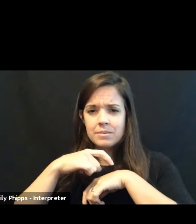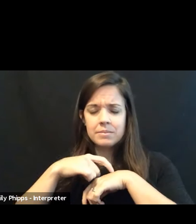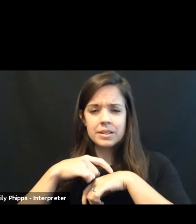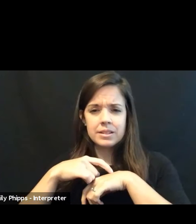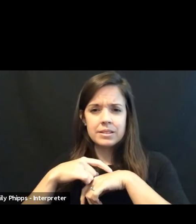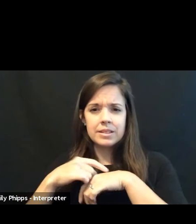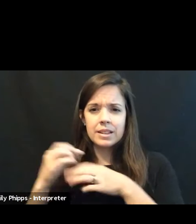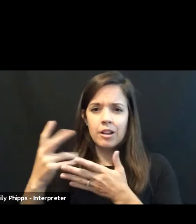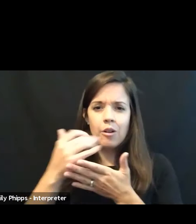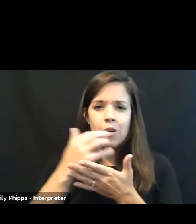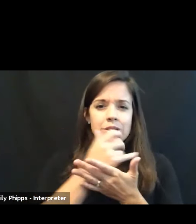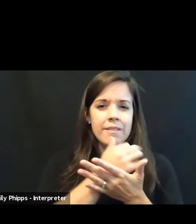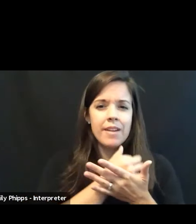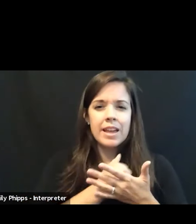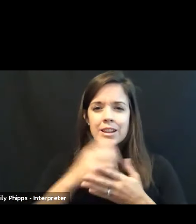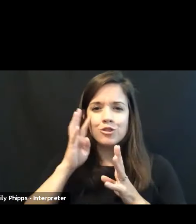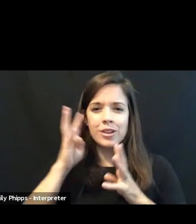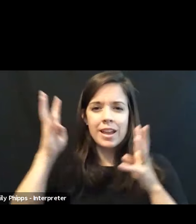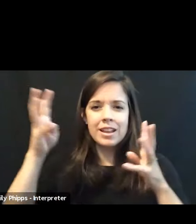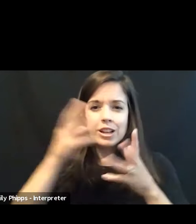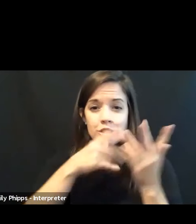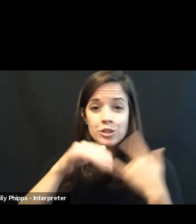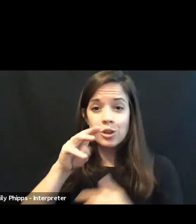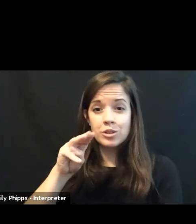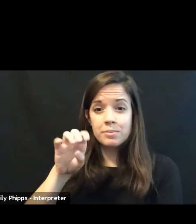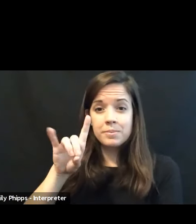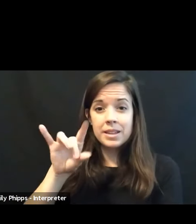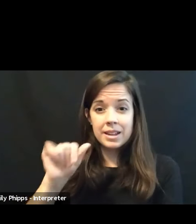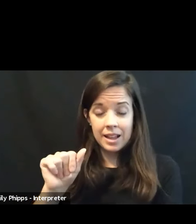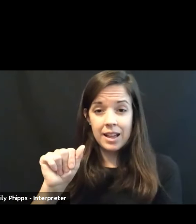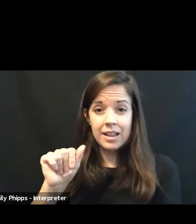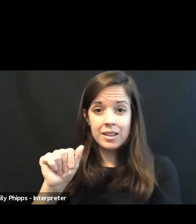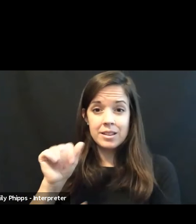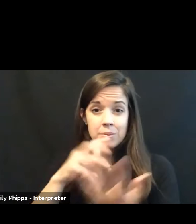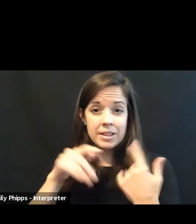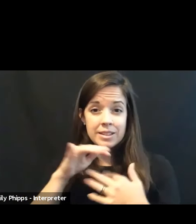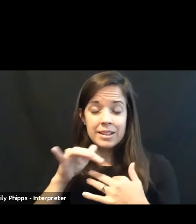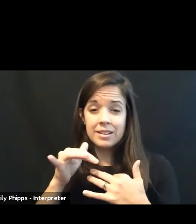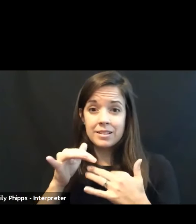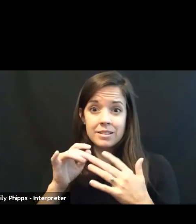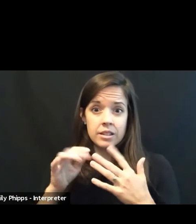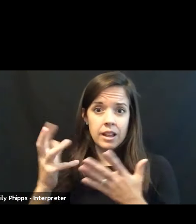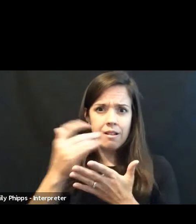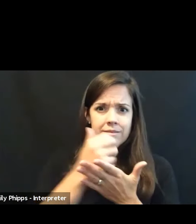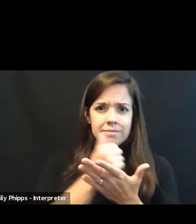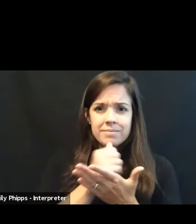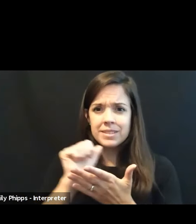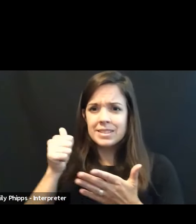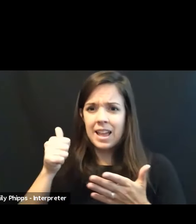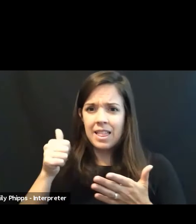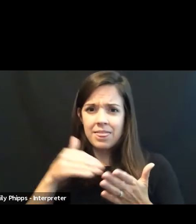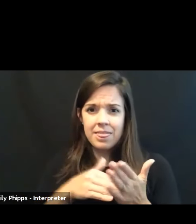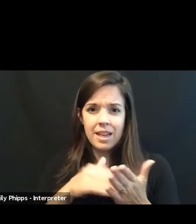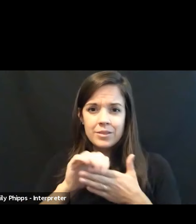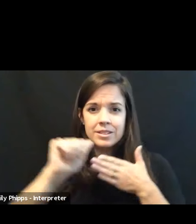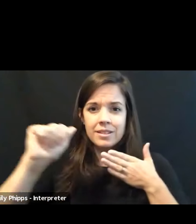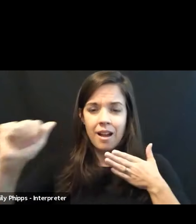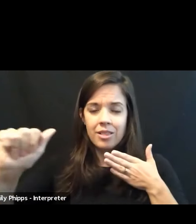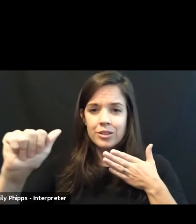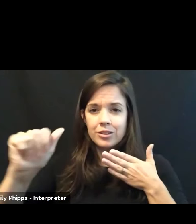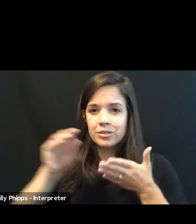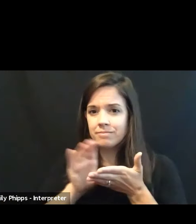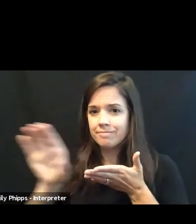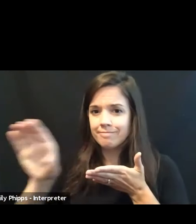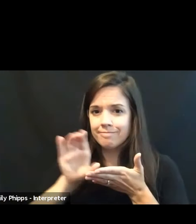media presence, even generating tens of thousands of dollars that that went to these